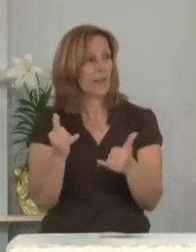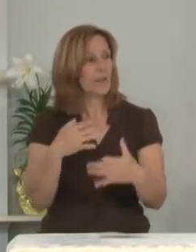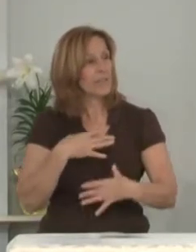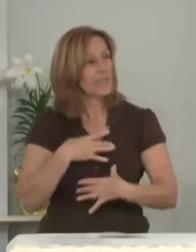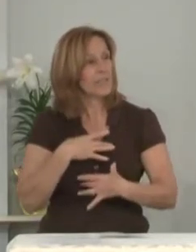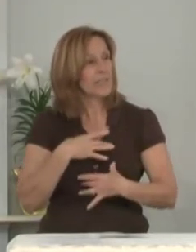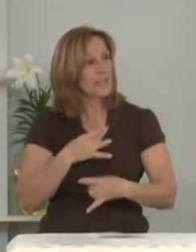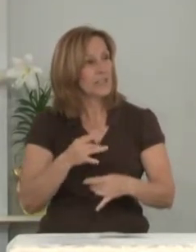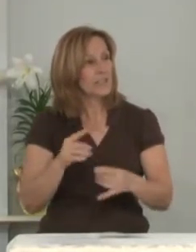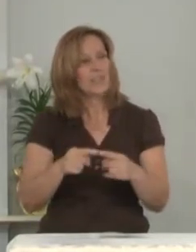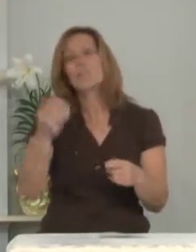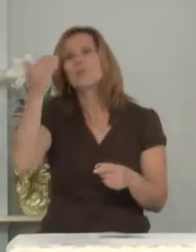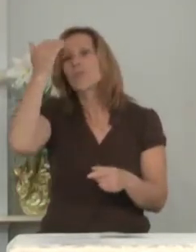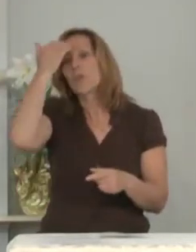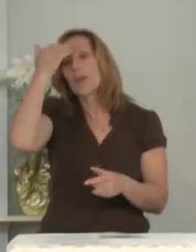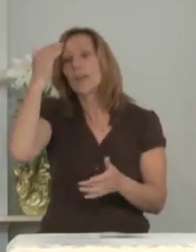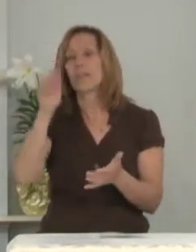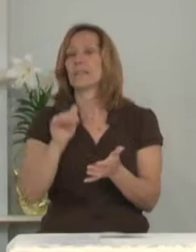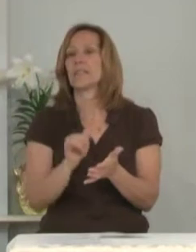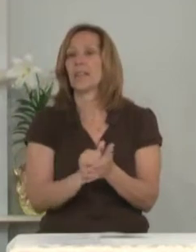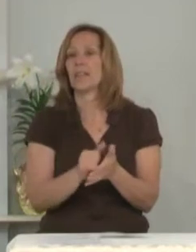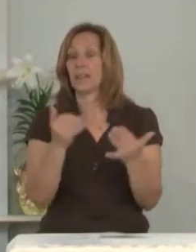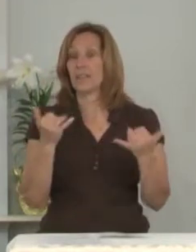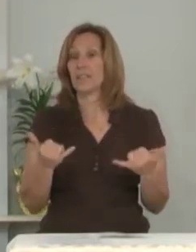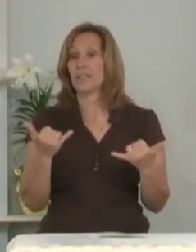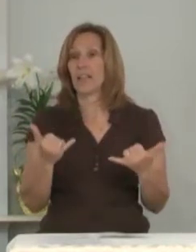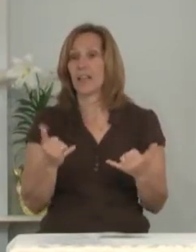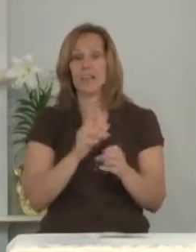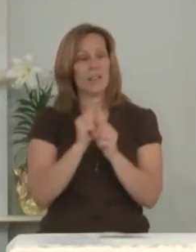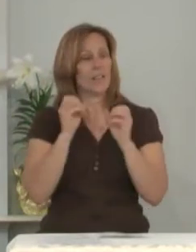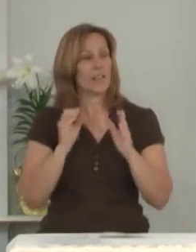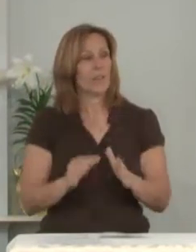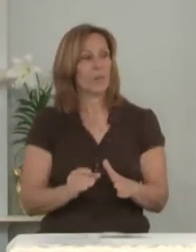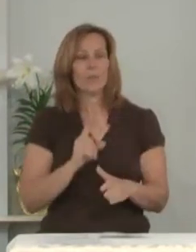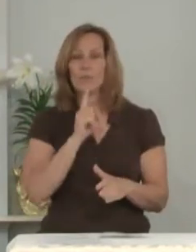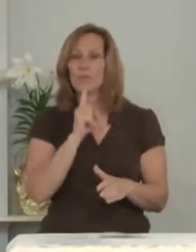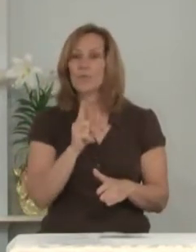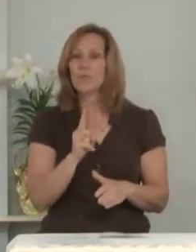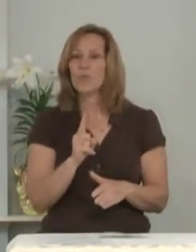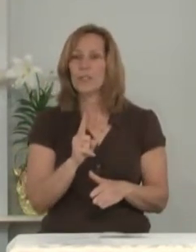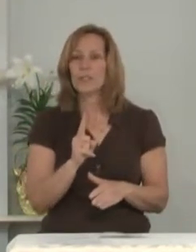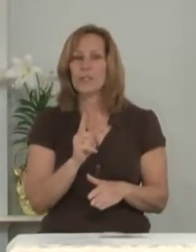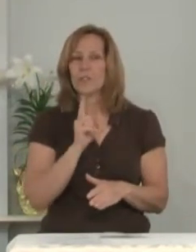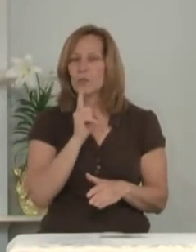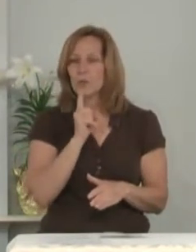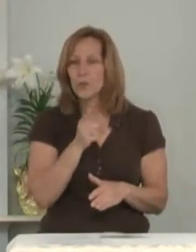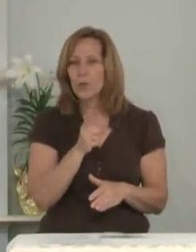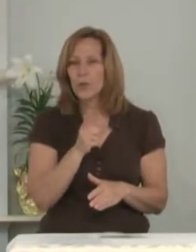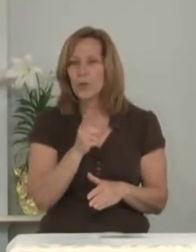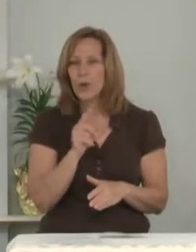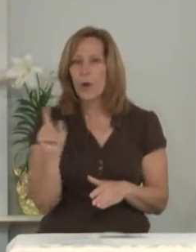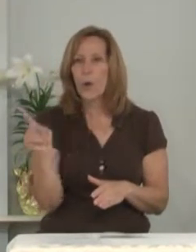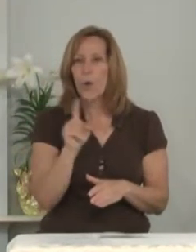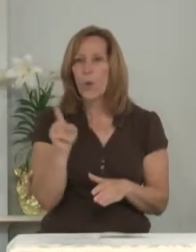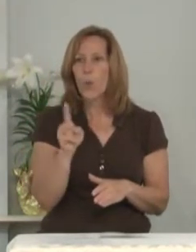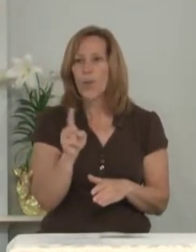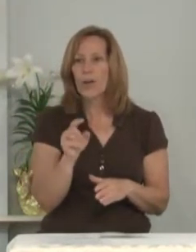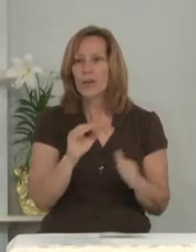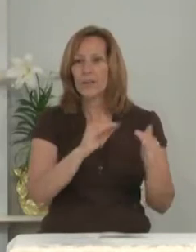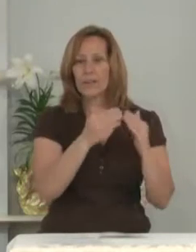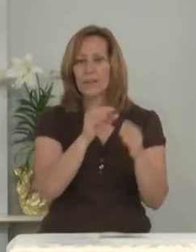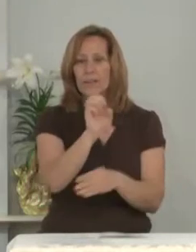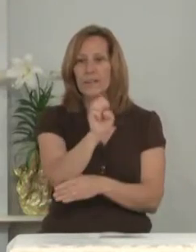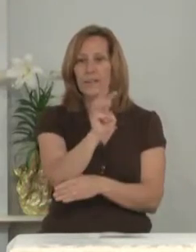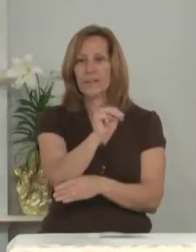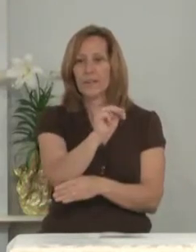interesting to recognize that today no one is really sure just where Emmaus